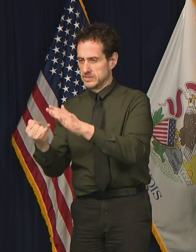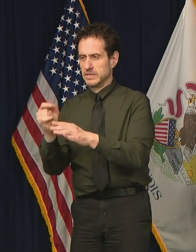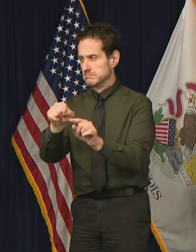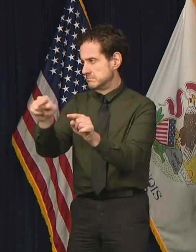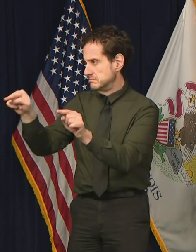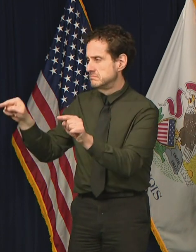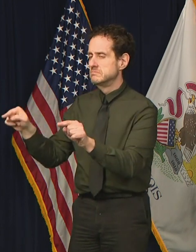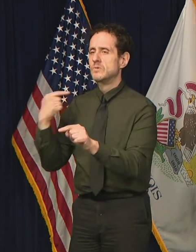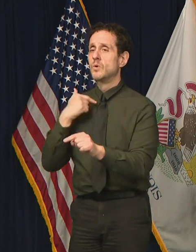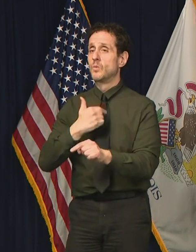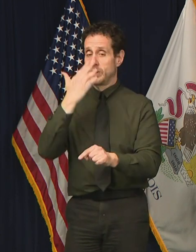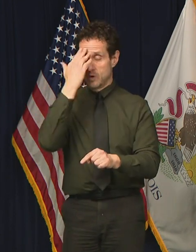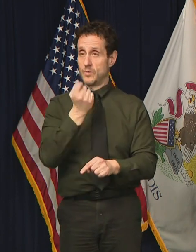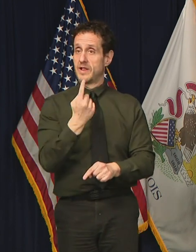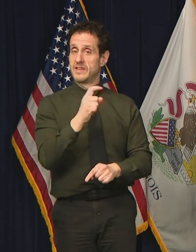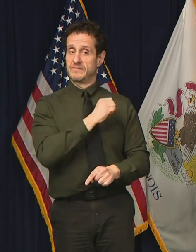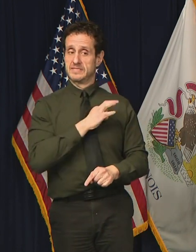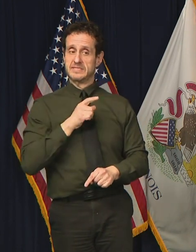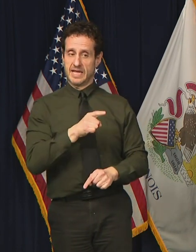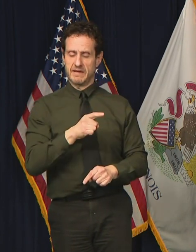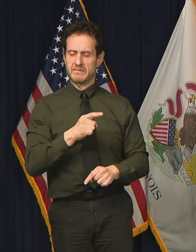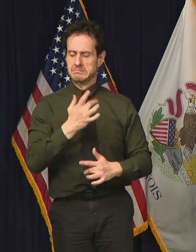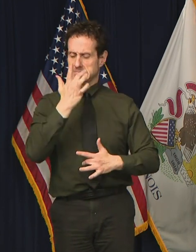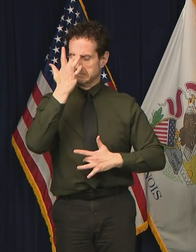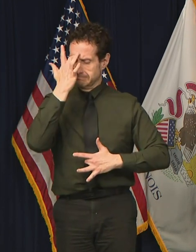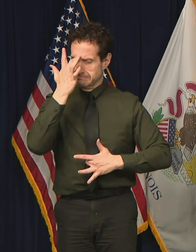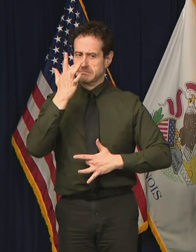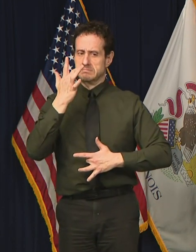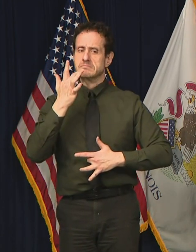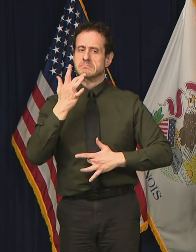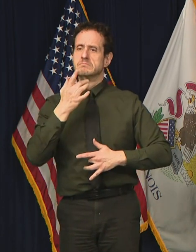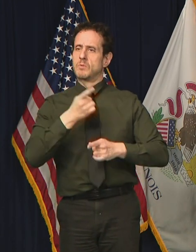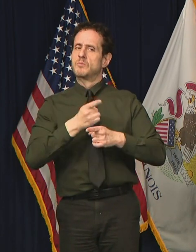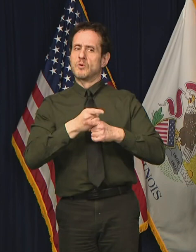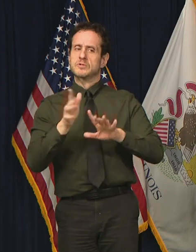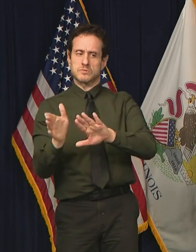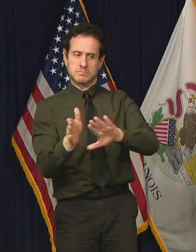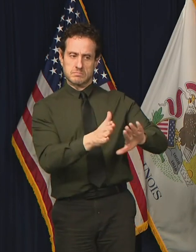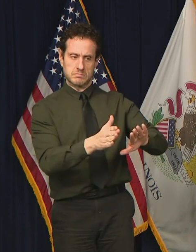know of 11 staff who have symptoms and are being appropriately isolated.